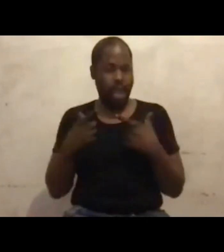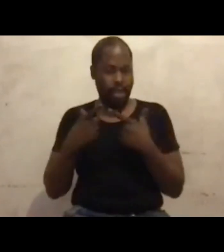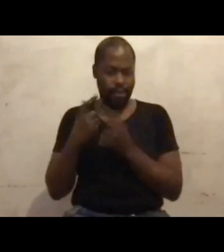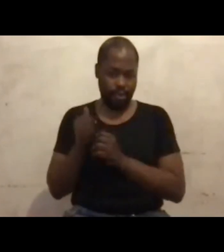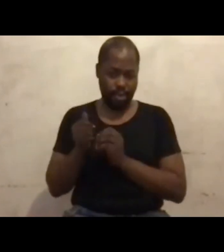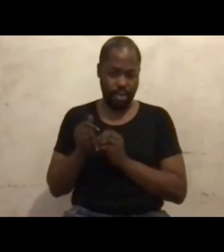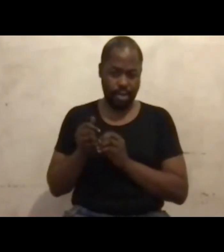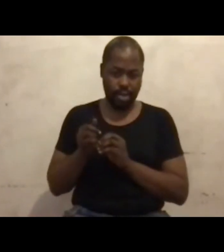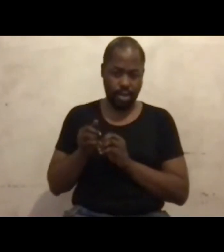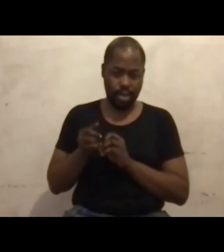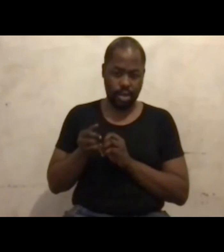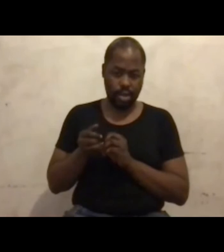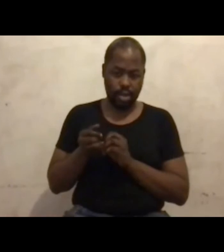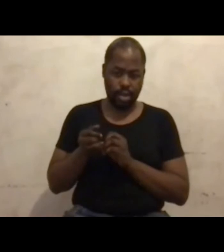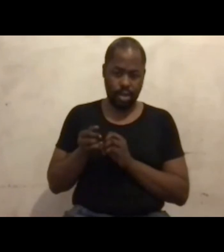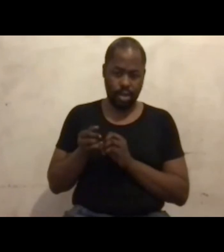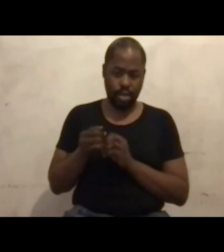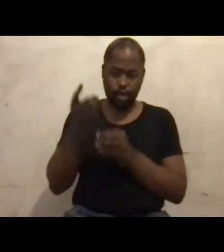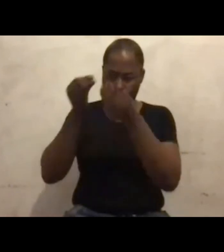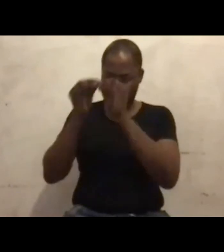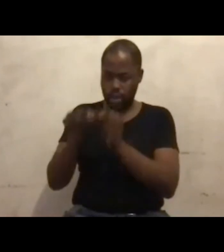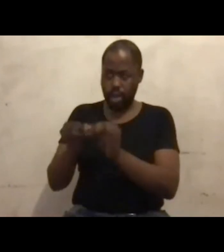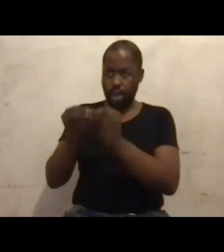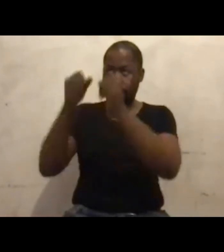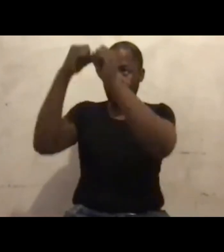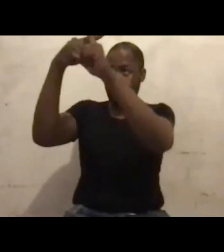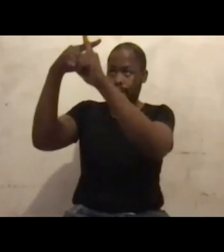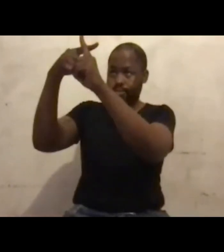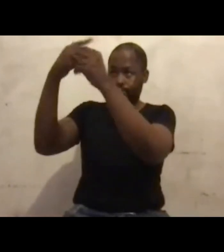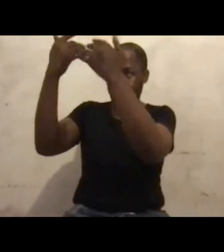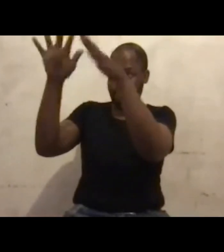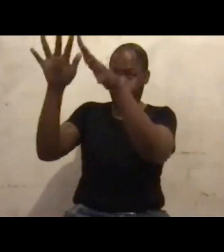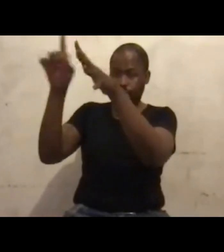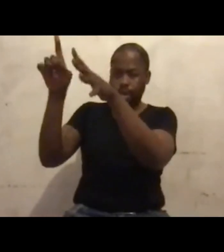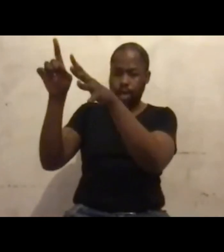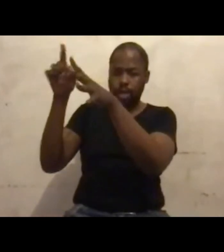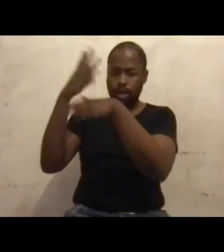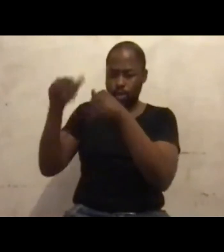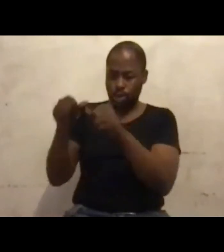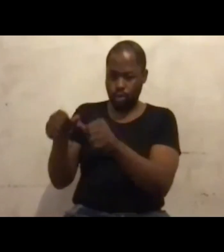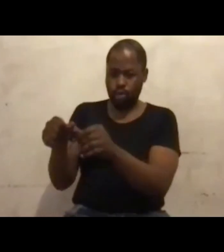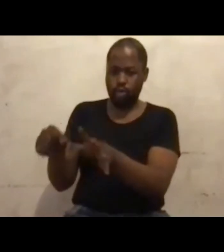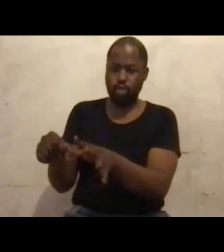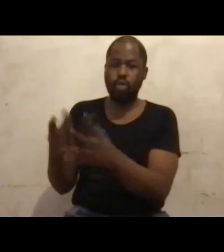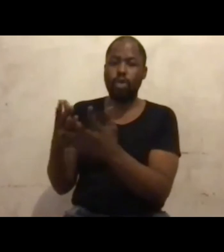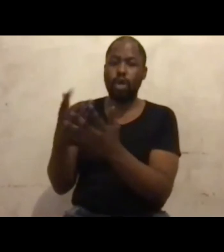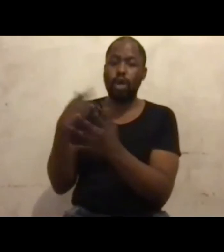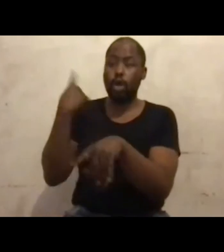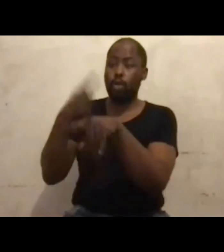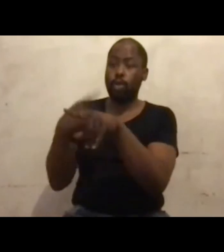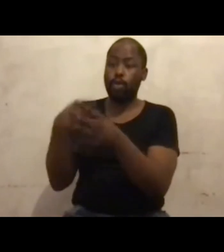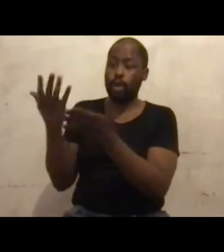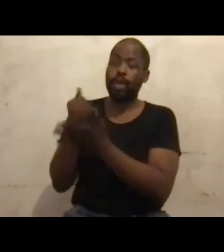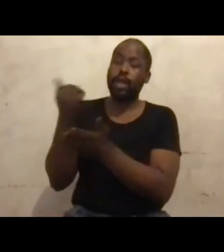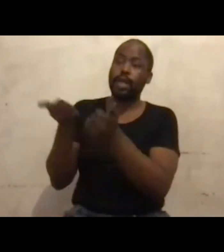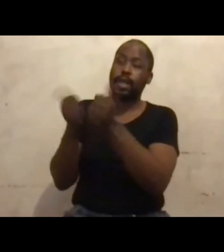You set a goal and you go on a path. And as you take that path, you take people along